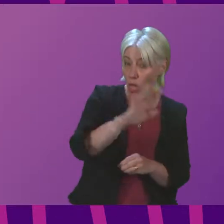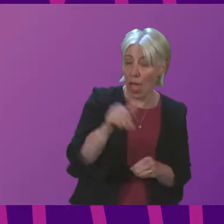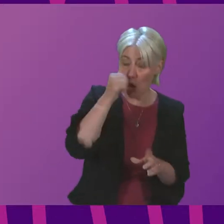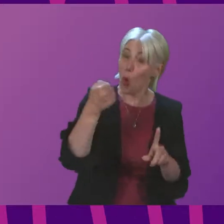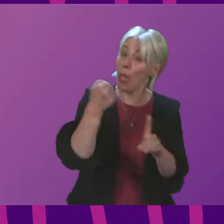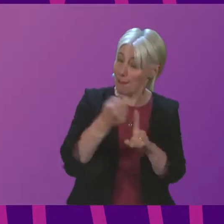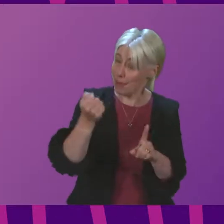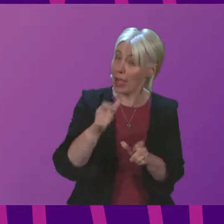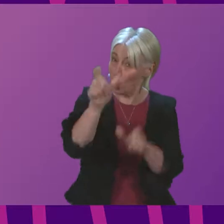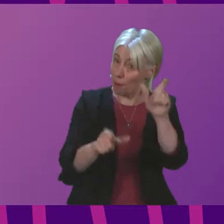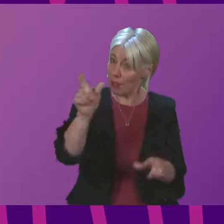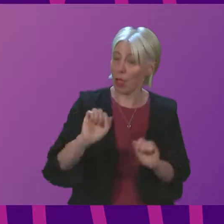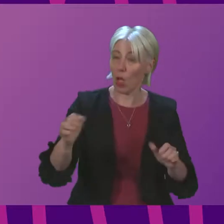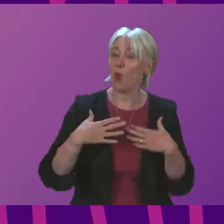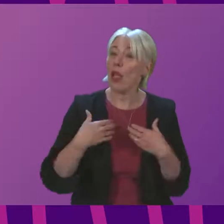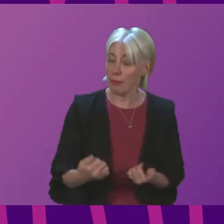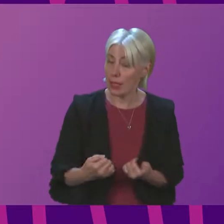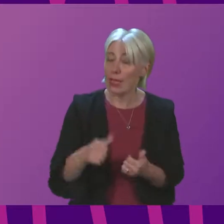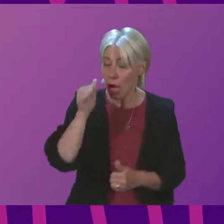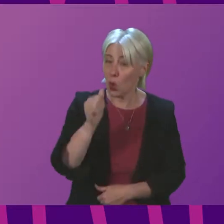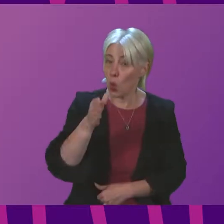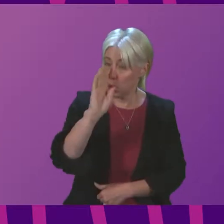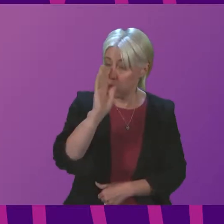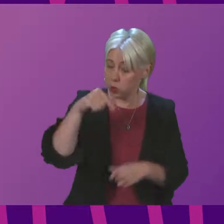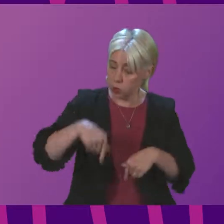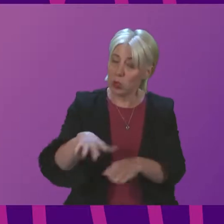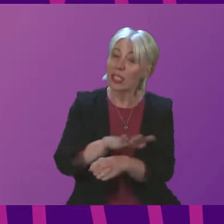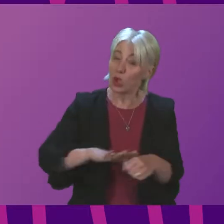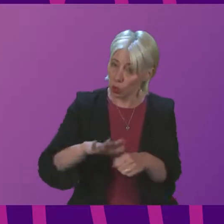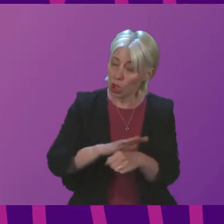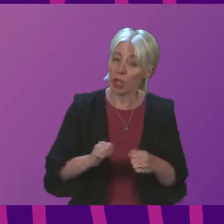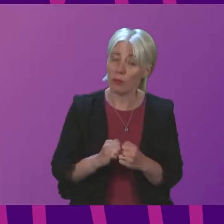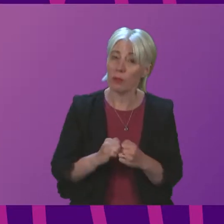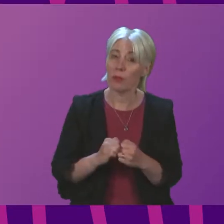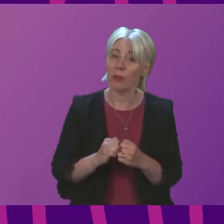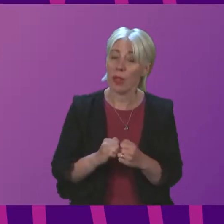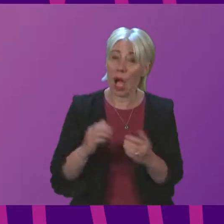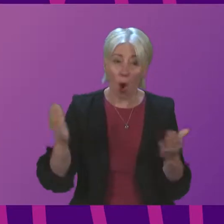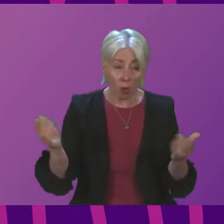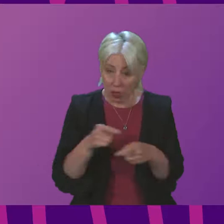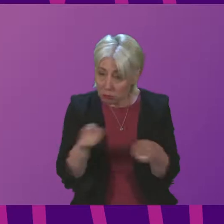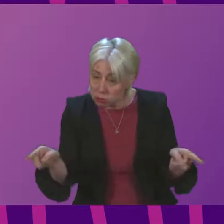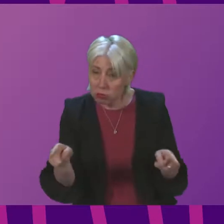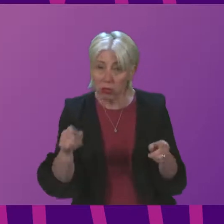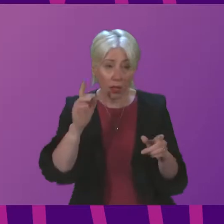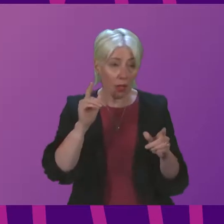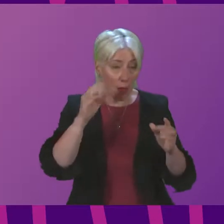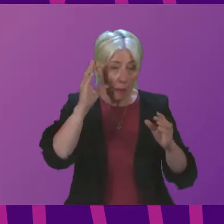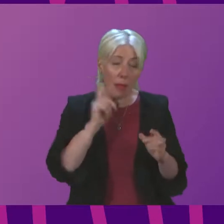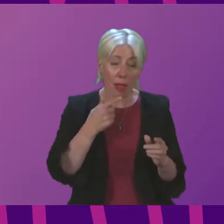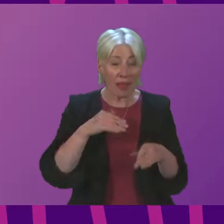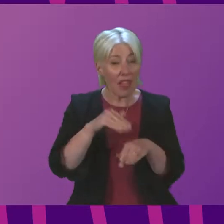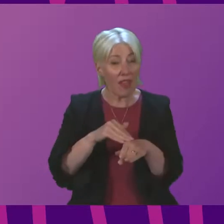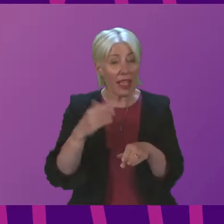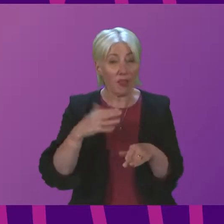and their wellbeing and how serious the situation is. I would encourage anyone still affected by the impacts of Storm Arwen